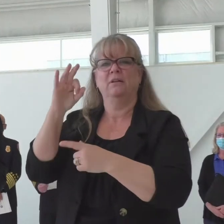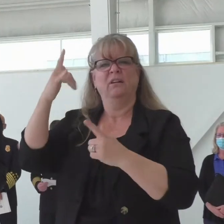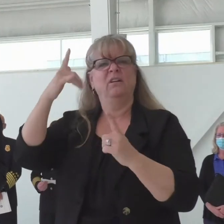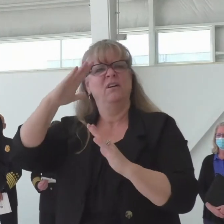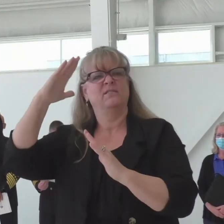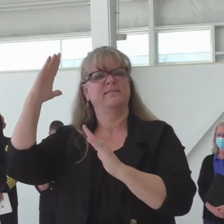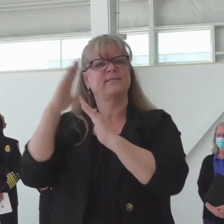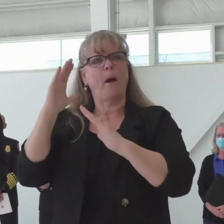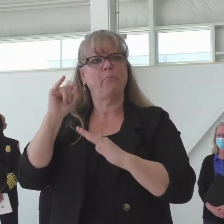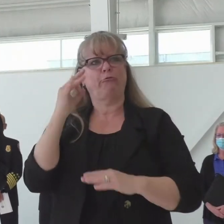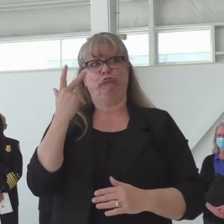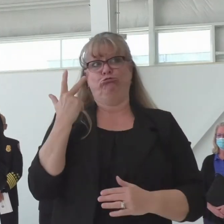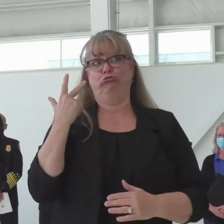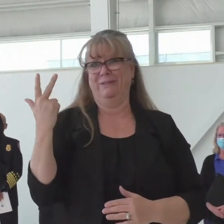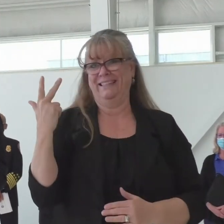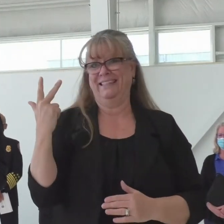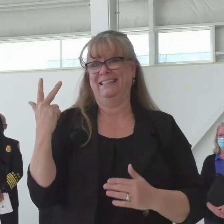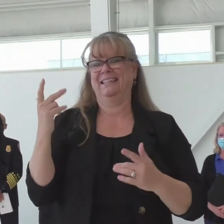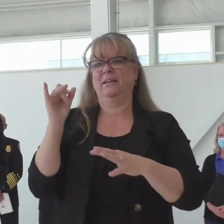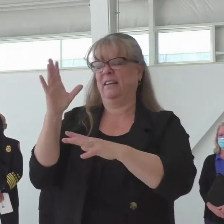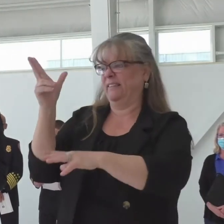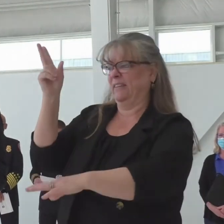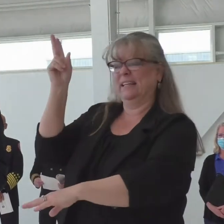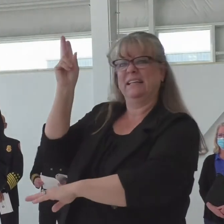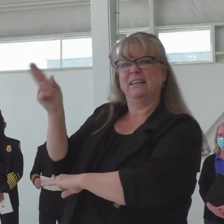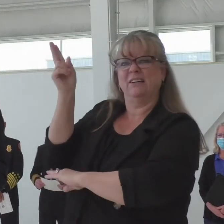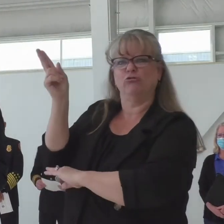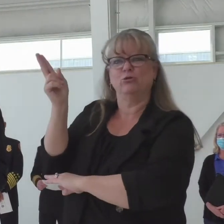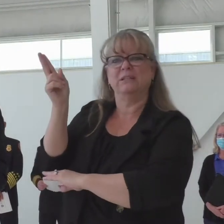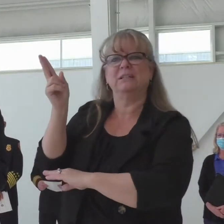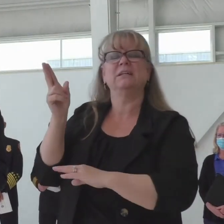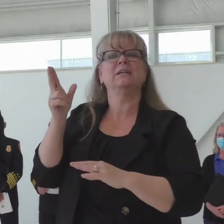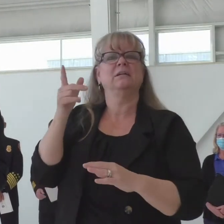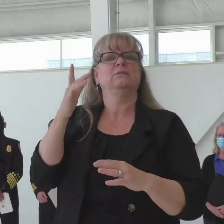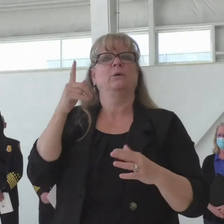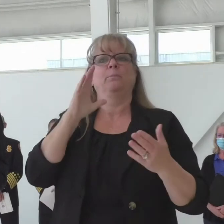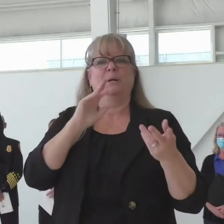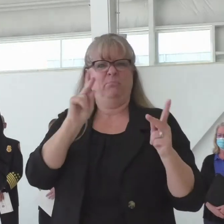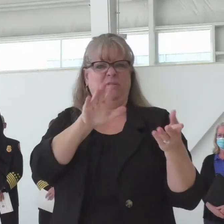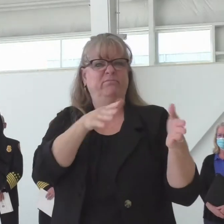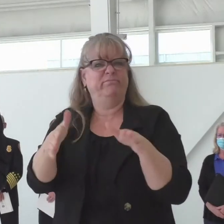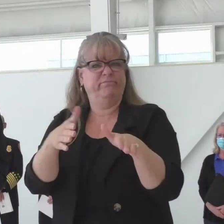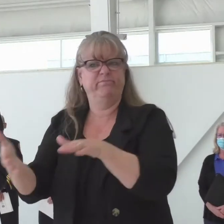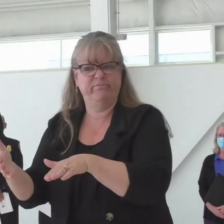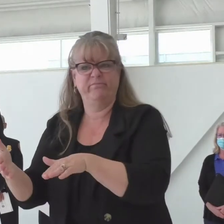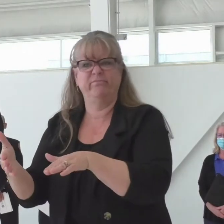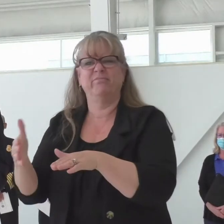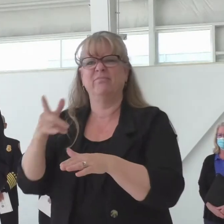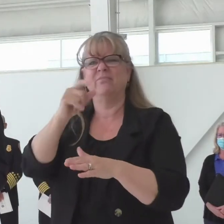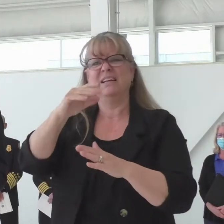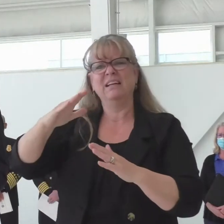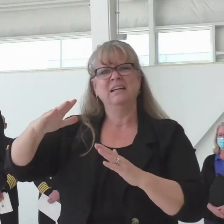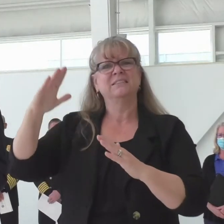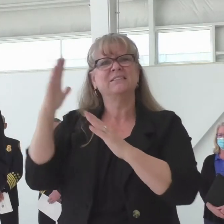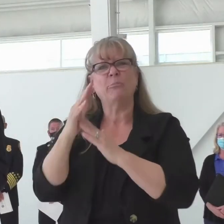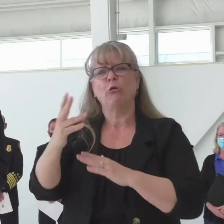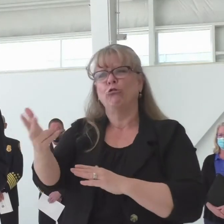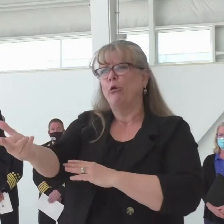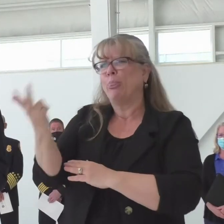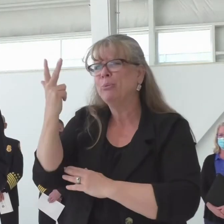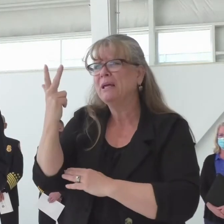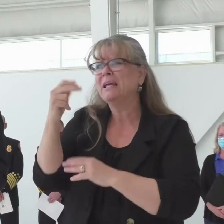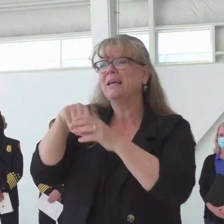two lives. The top three fires, you know, in one year is simply breathtaking.